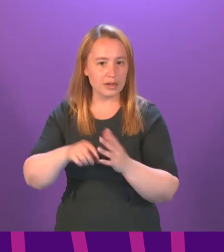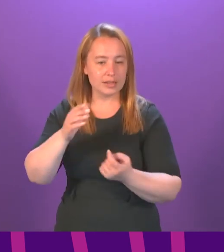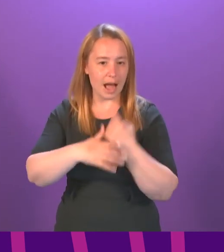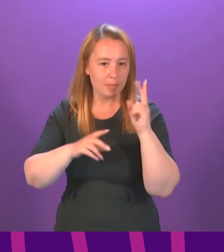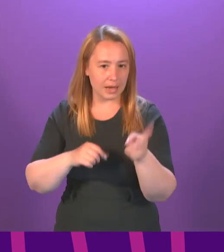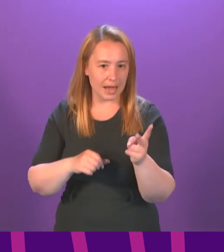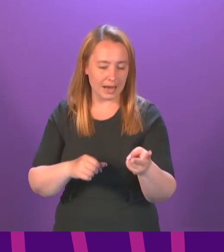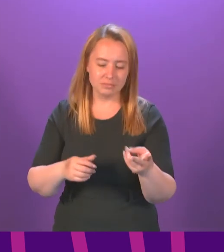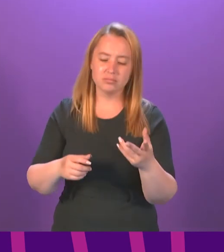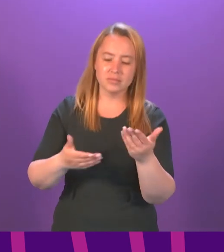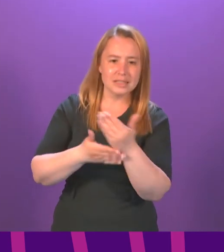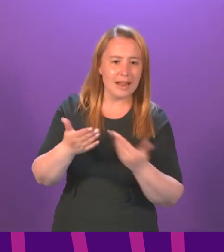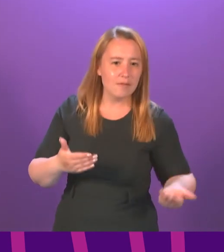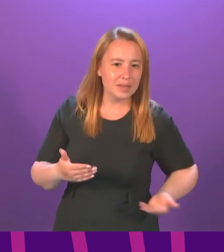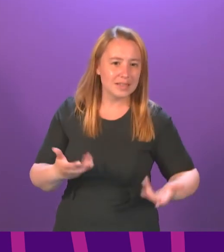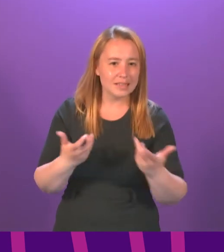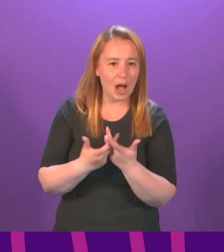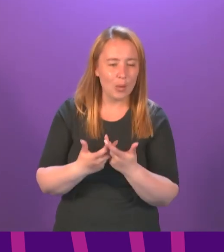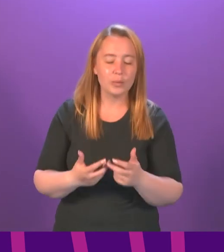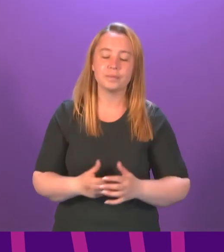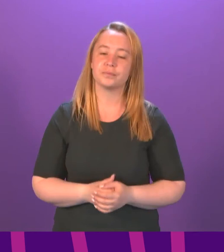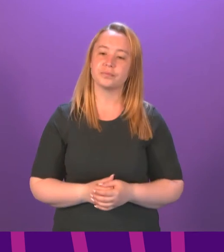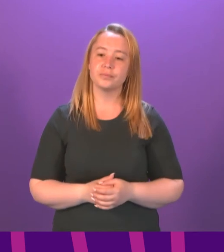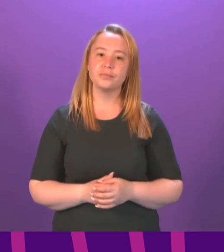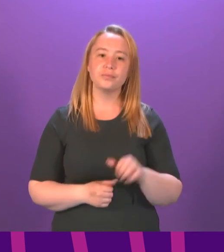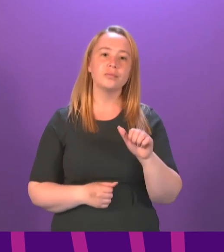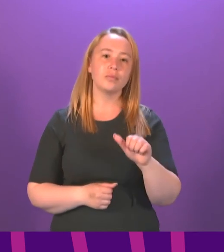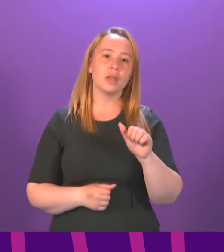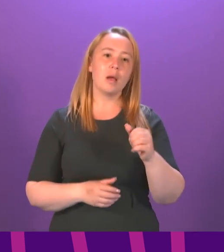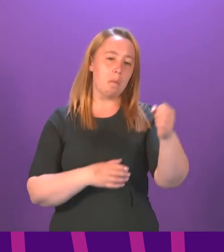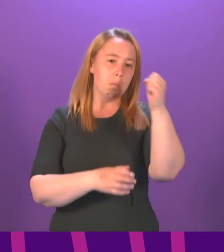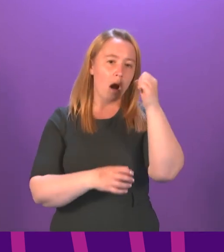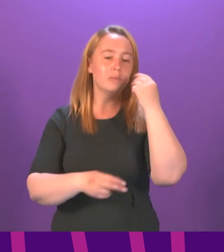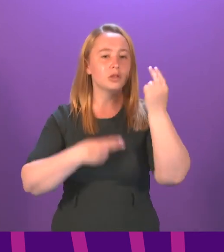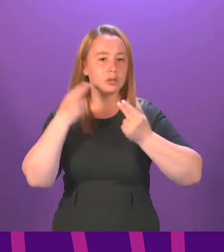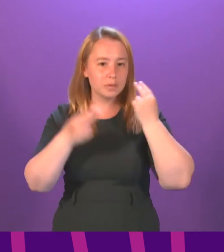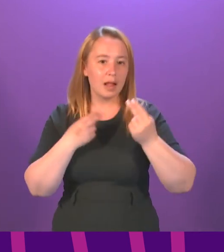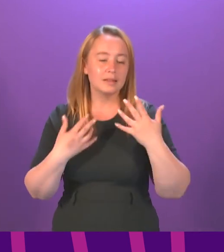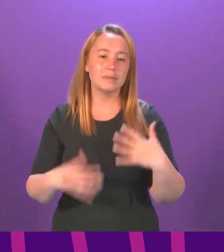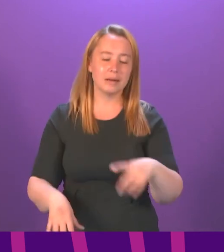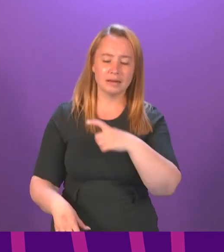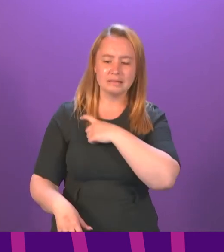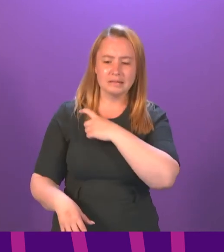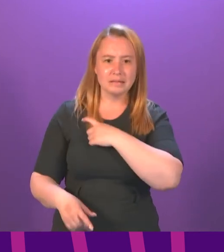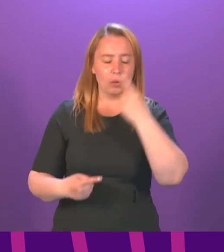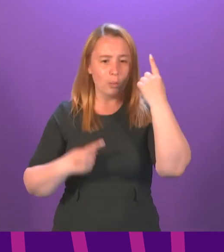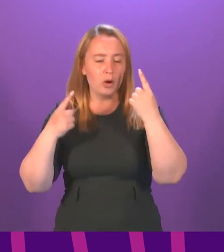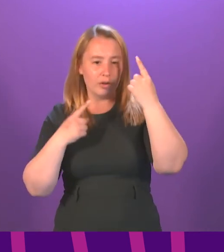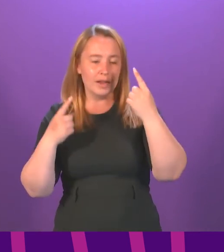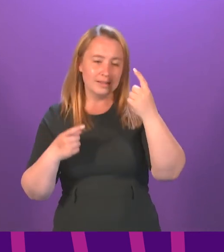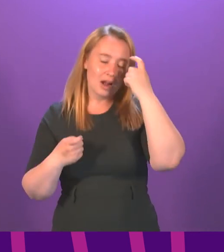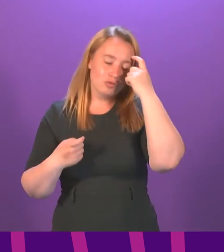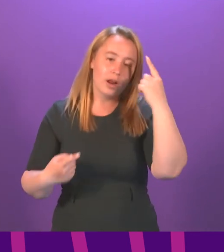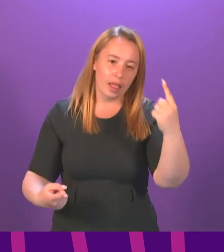-Hamilton, that of course I recognise the concerns that have been raised by hospitality in Glasgow. There are a range of mitigations in place. Again, I emphasise